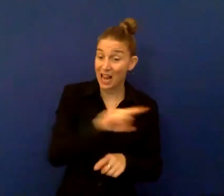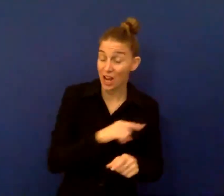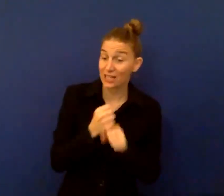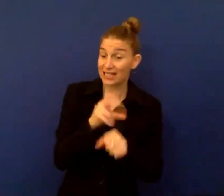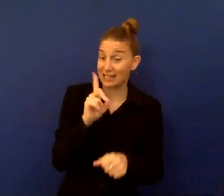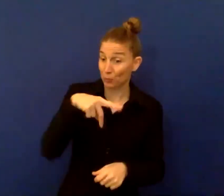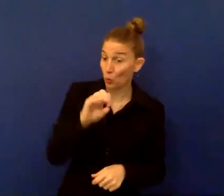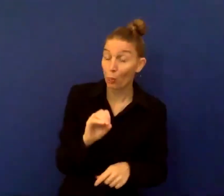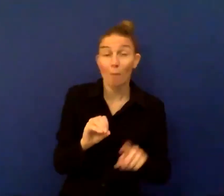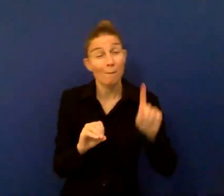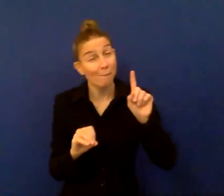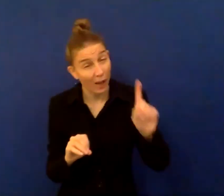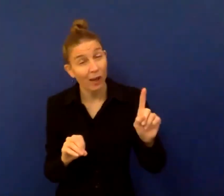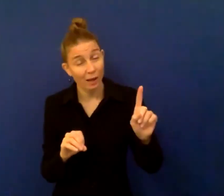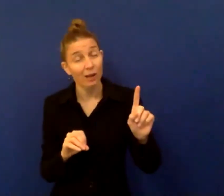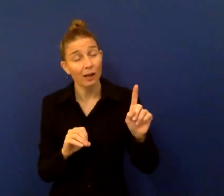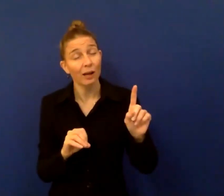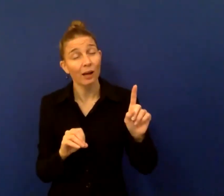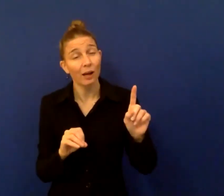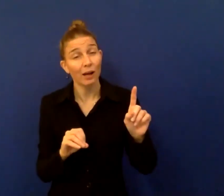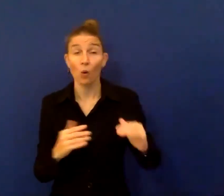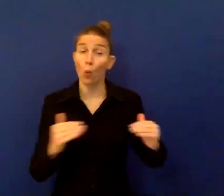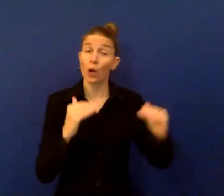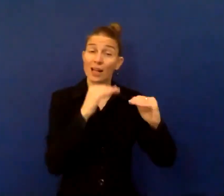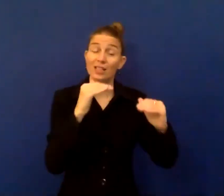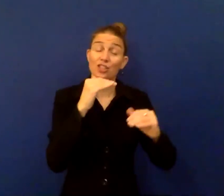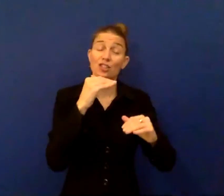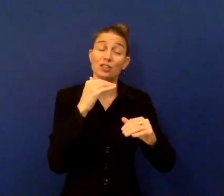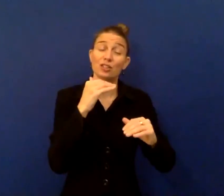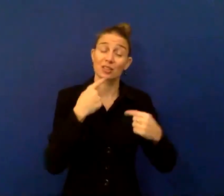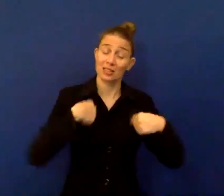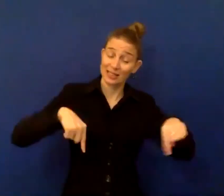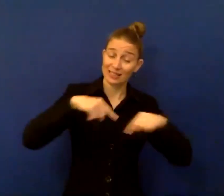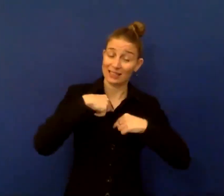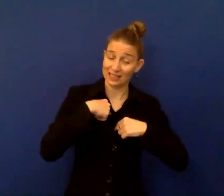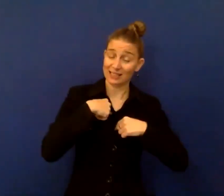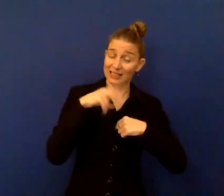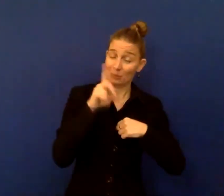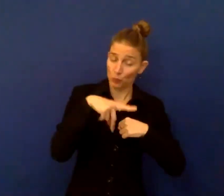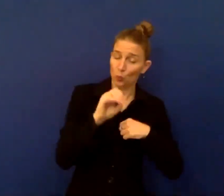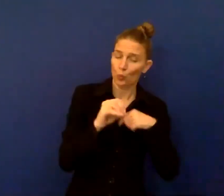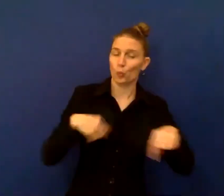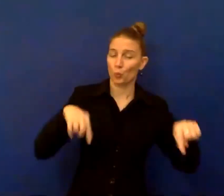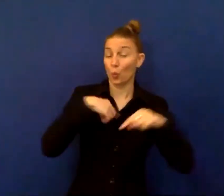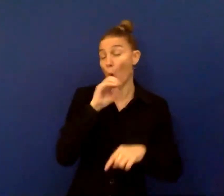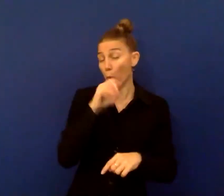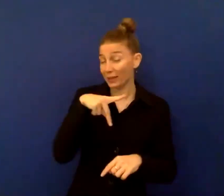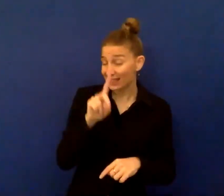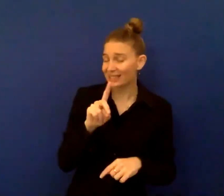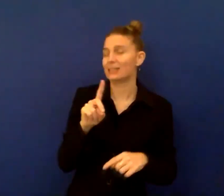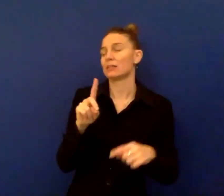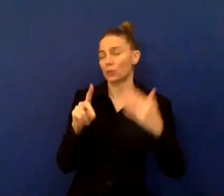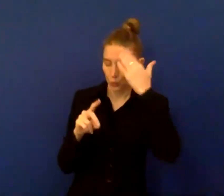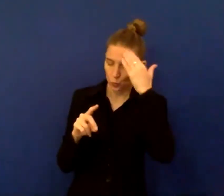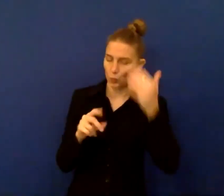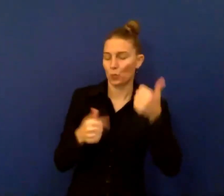acknowledge that organization of persons with disabilities, we know what matters to persons with disabilities. So we want to be